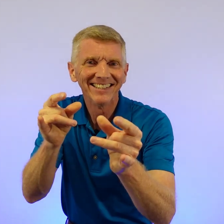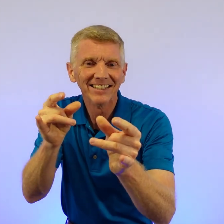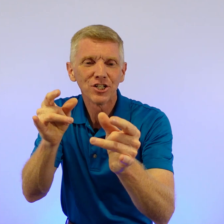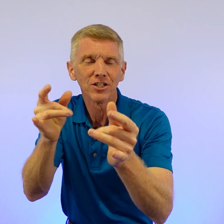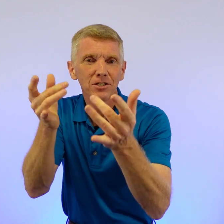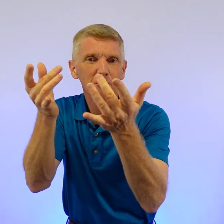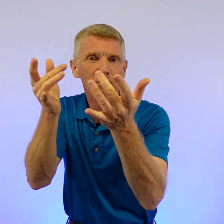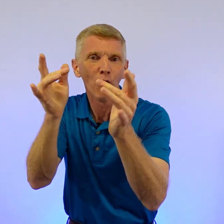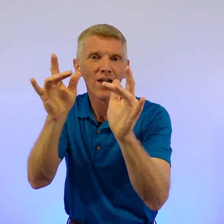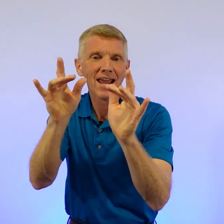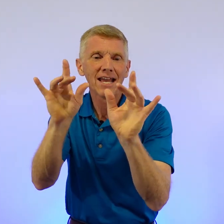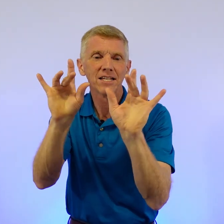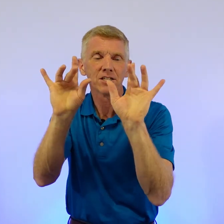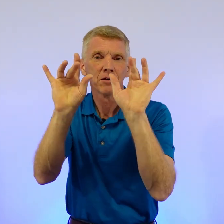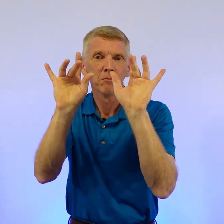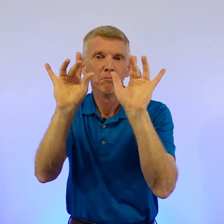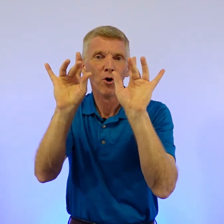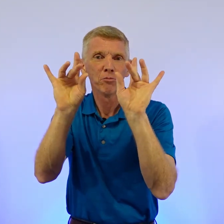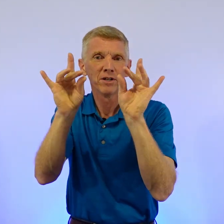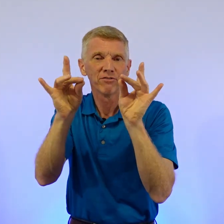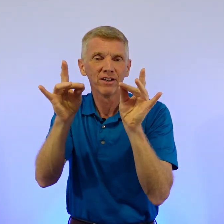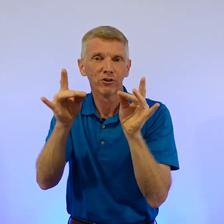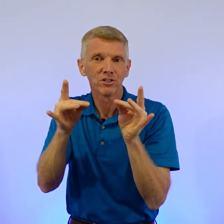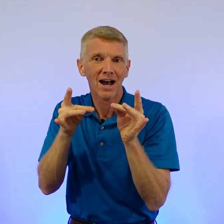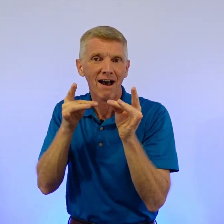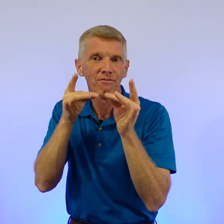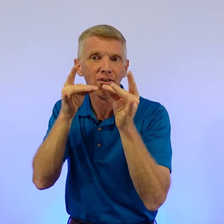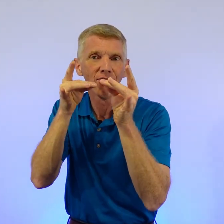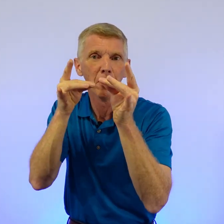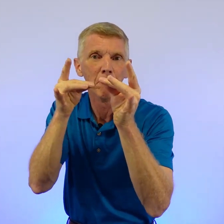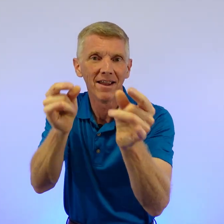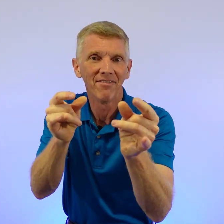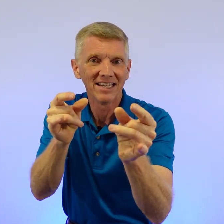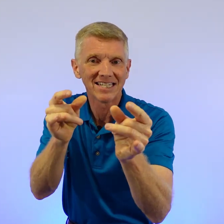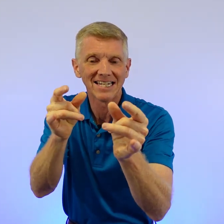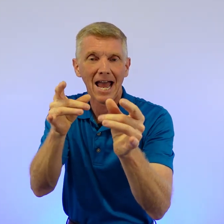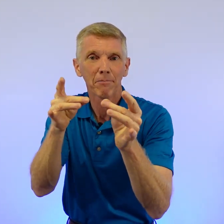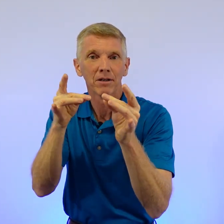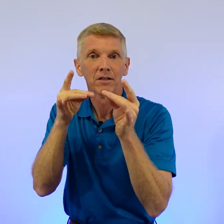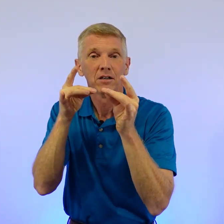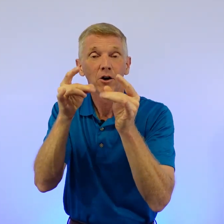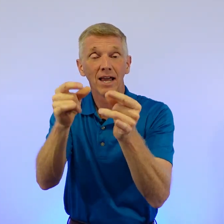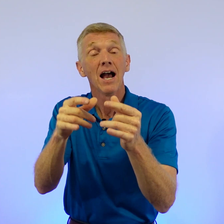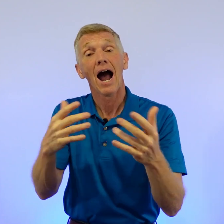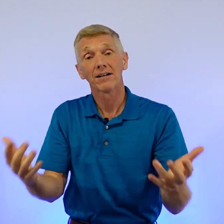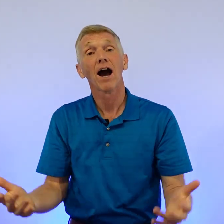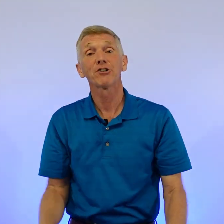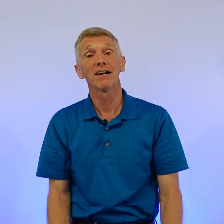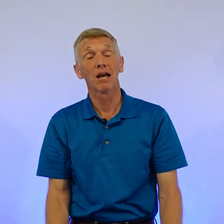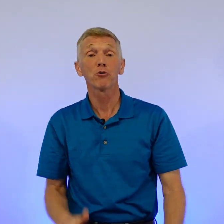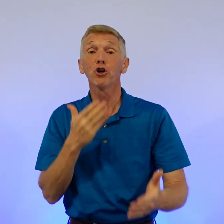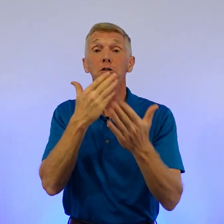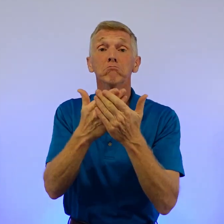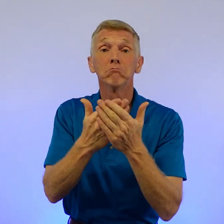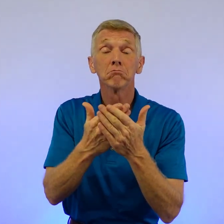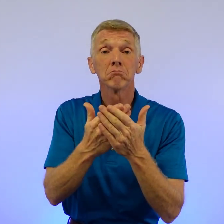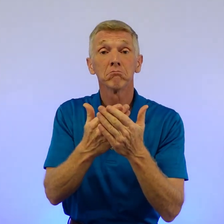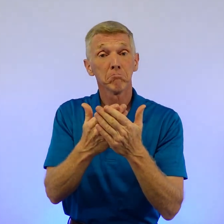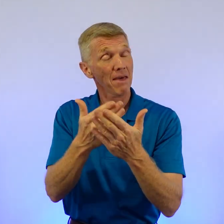Delicious. Both hands, both middle fingers off the thumb, and they snap, okay? I contrast that with good. Man,